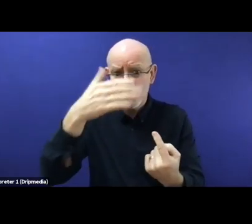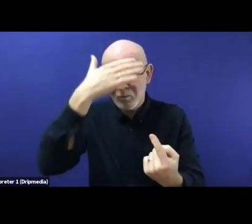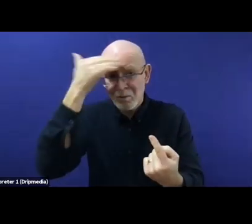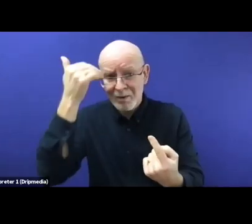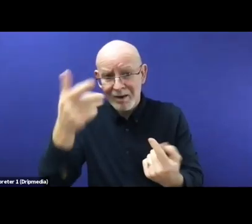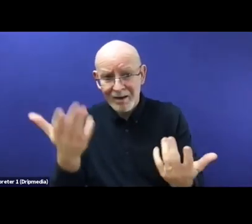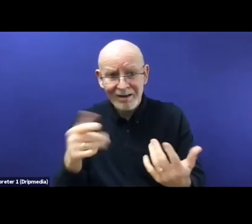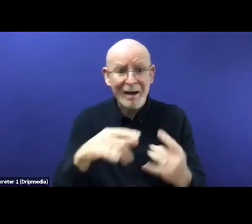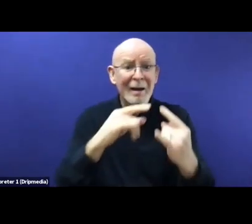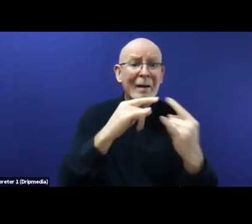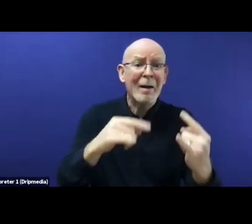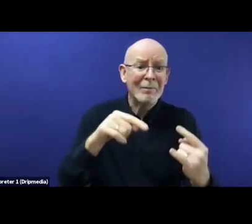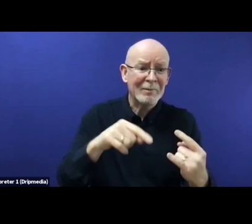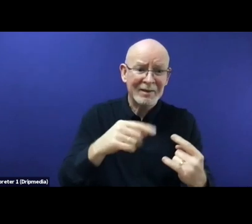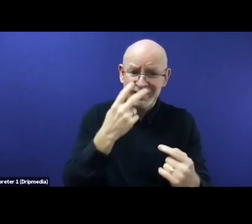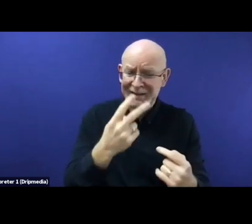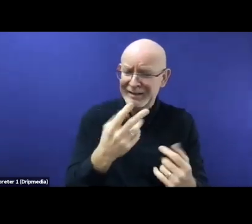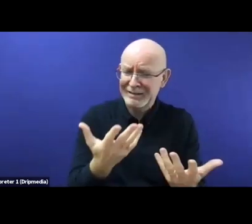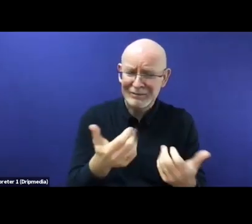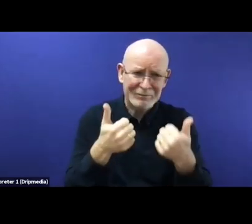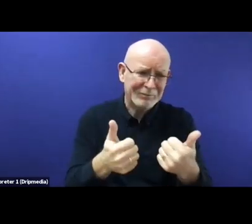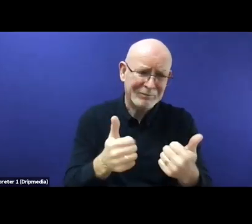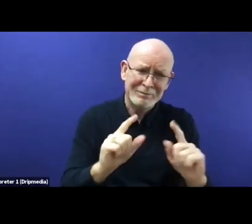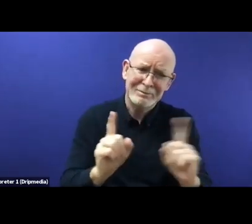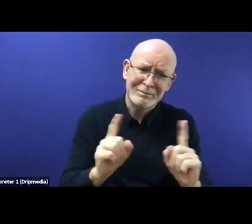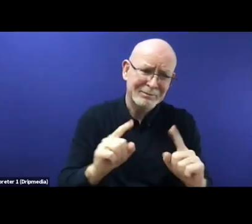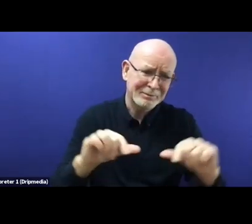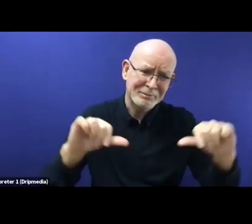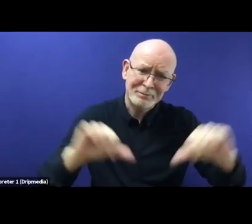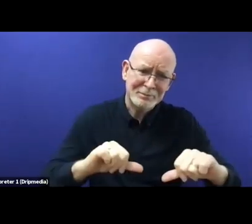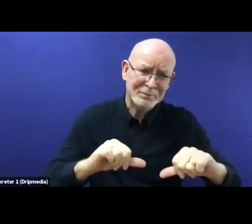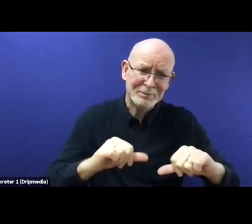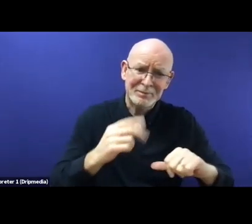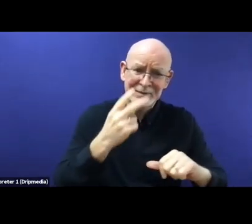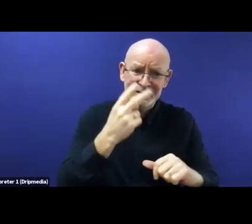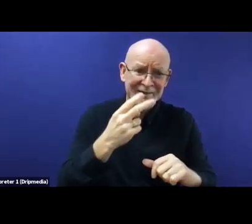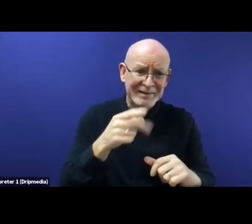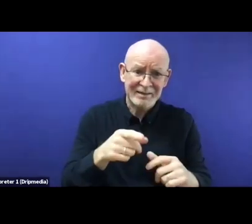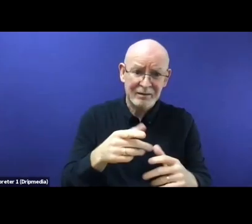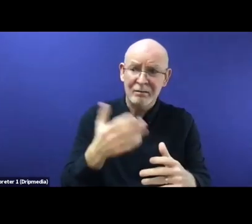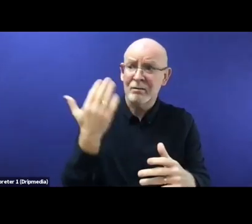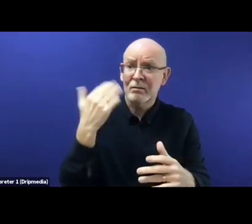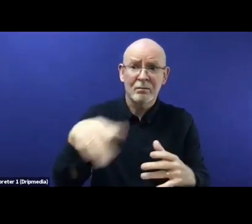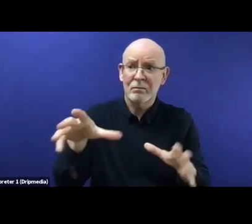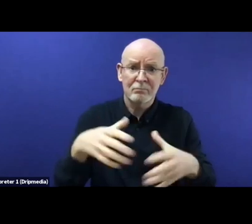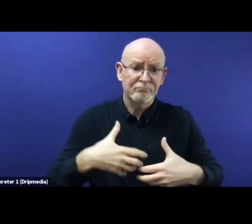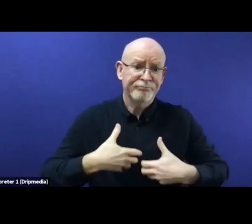outside in the snow and degrading and indeed dangerous conditions. But when you look at the kind of